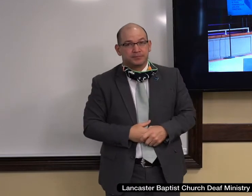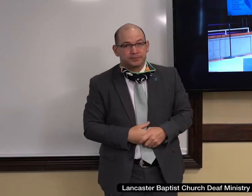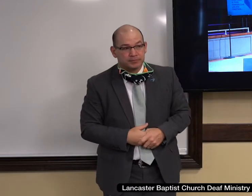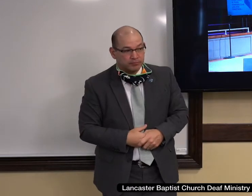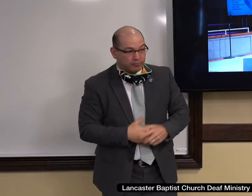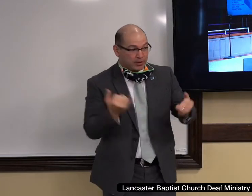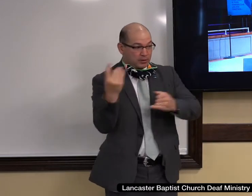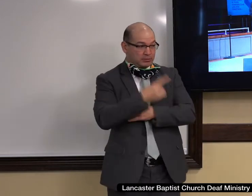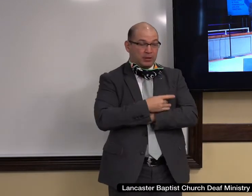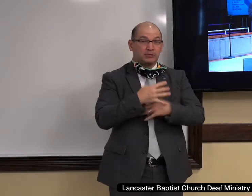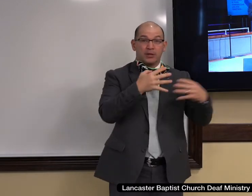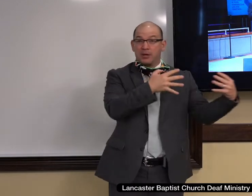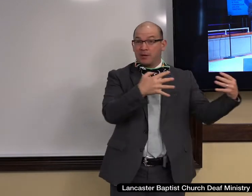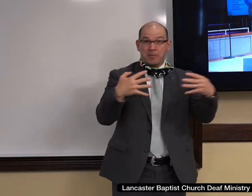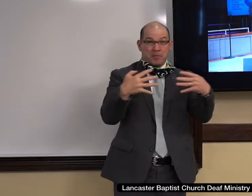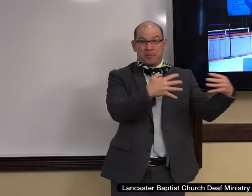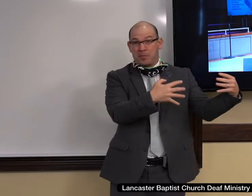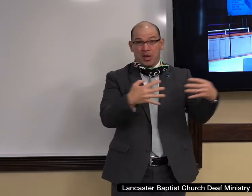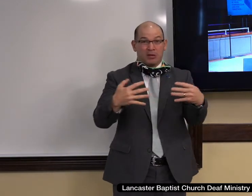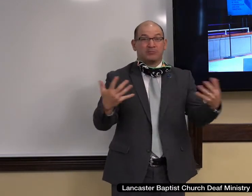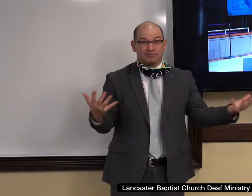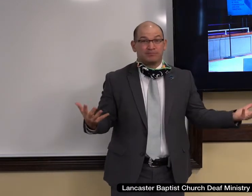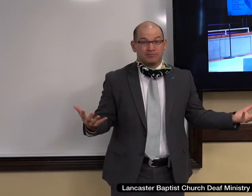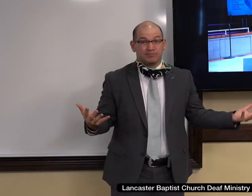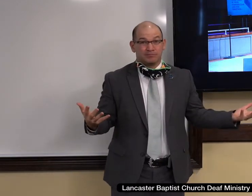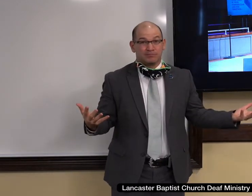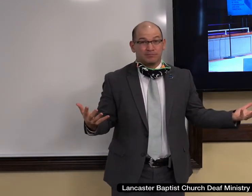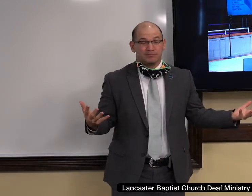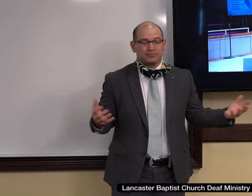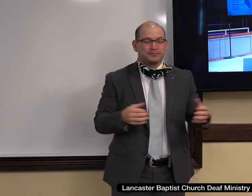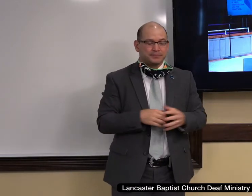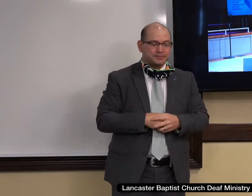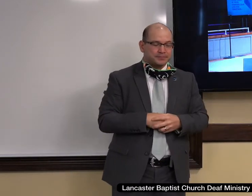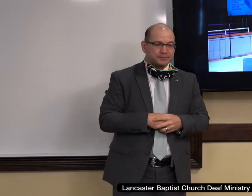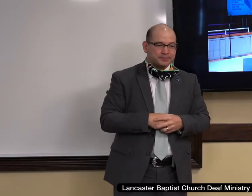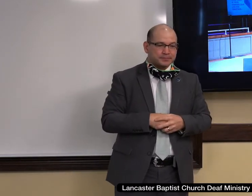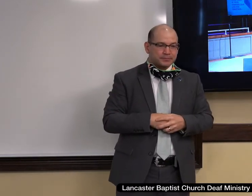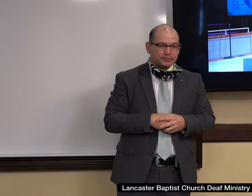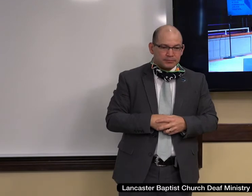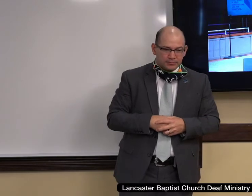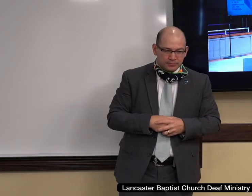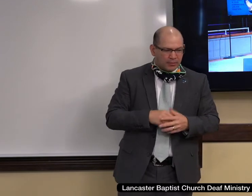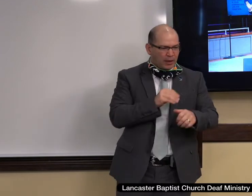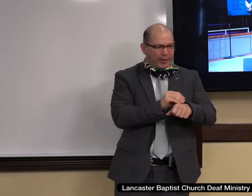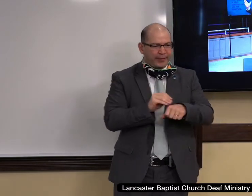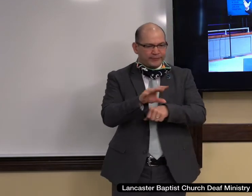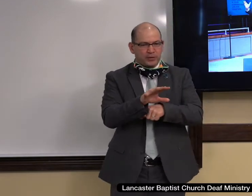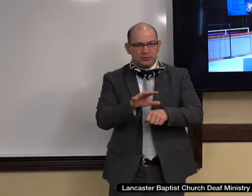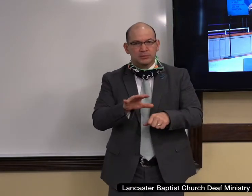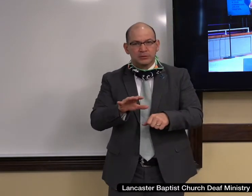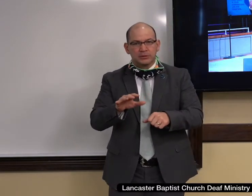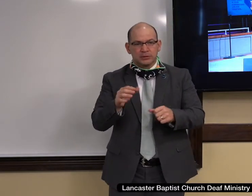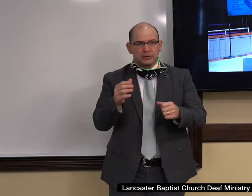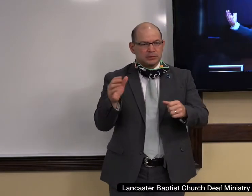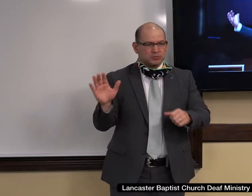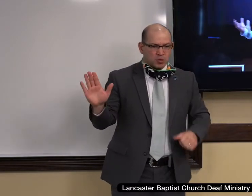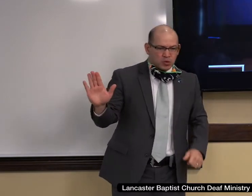on today and the battle that is raging and and is affecting every decision that is made, even COVID